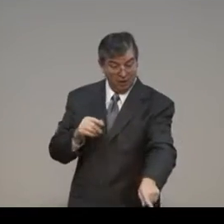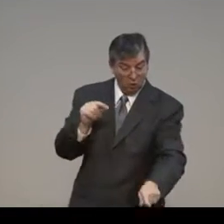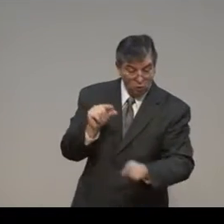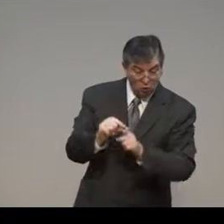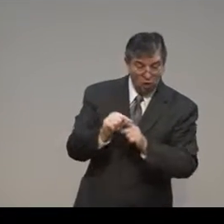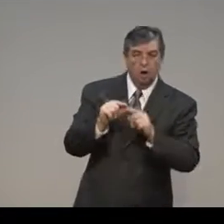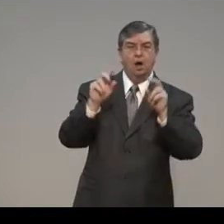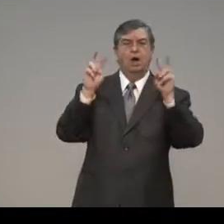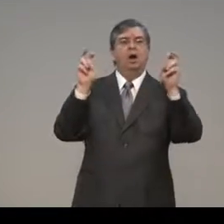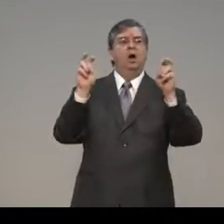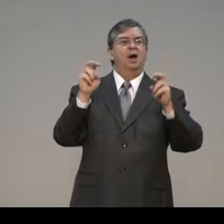that that happens frequently.